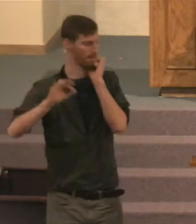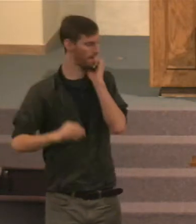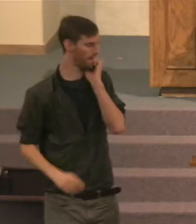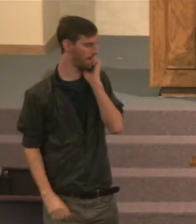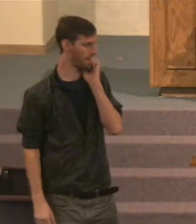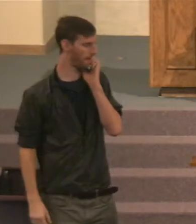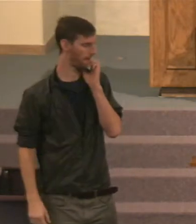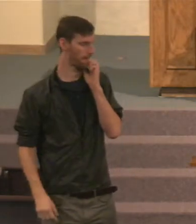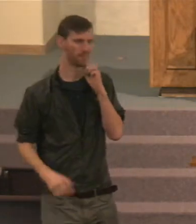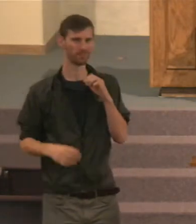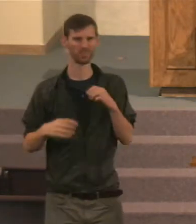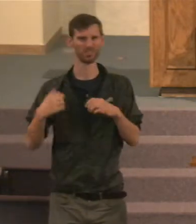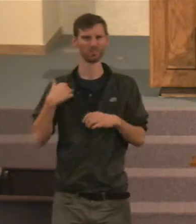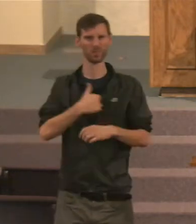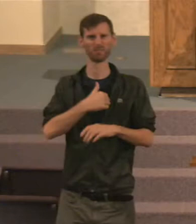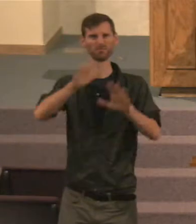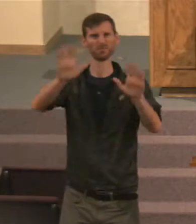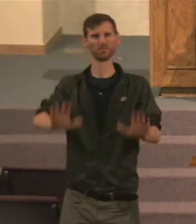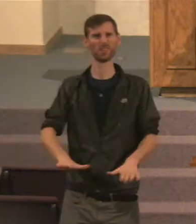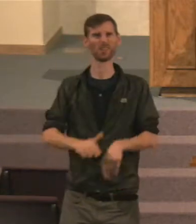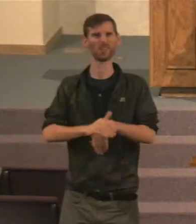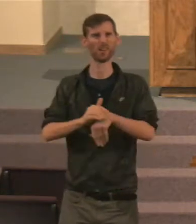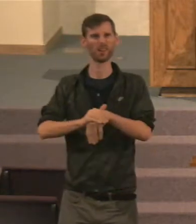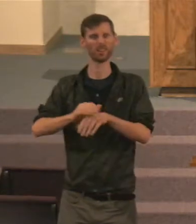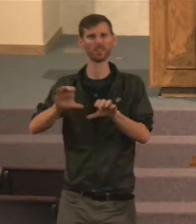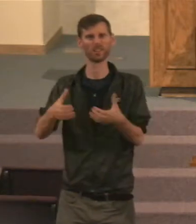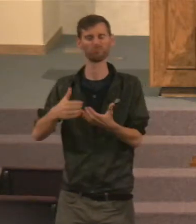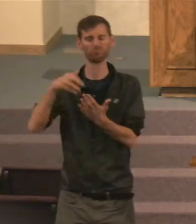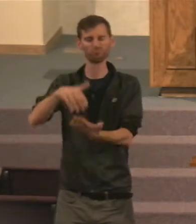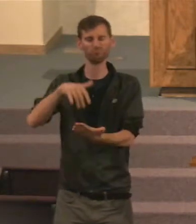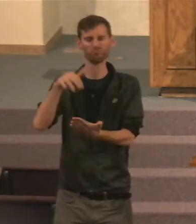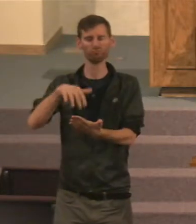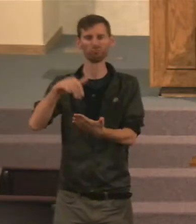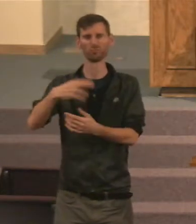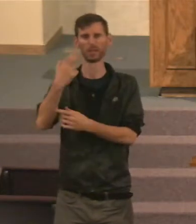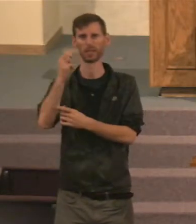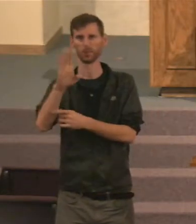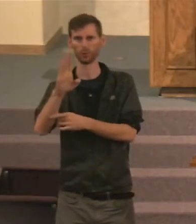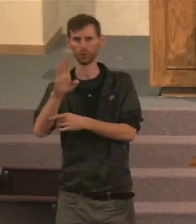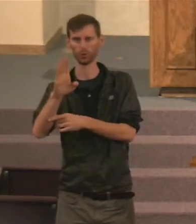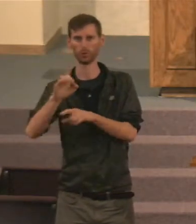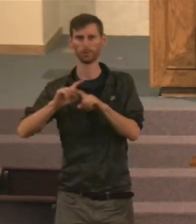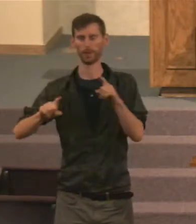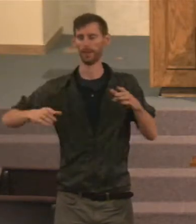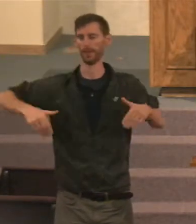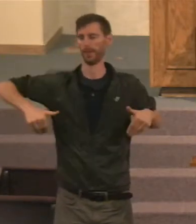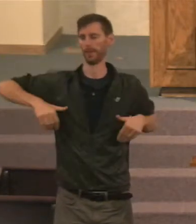We're studying the book of Hebrews, On Sunday night, But we haven't gotten to, The verse 9 yet.